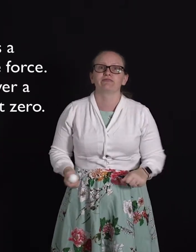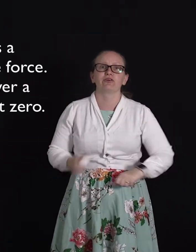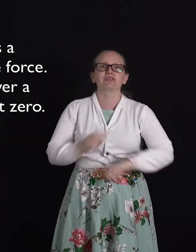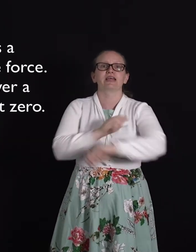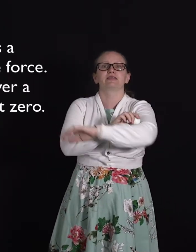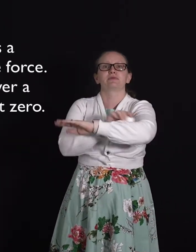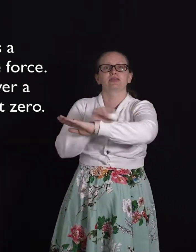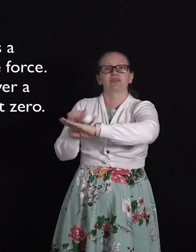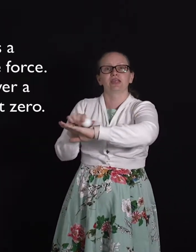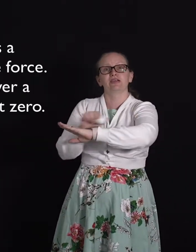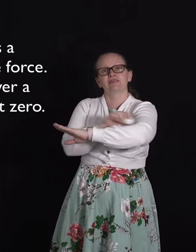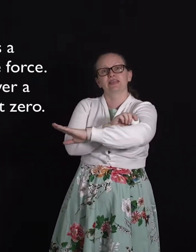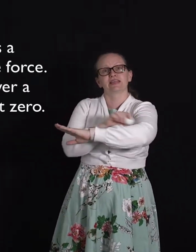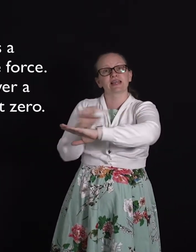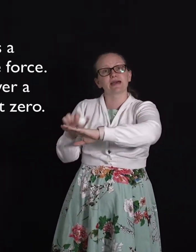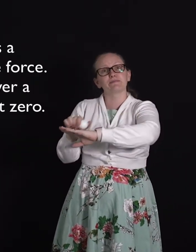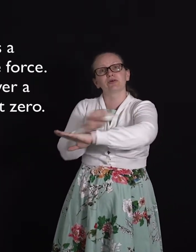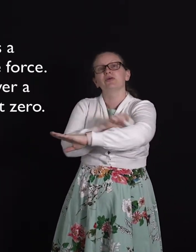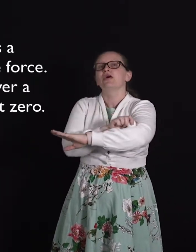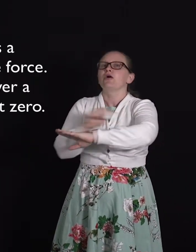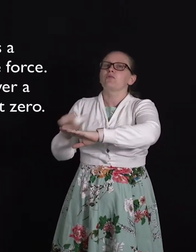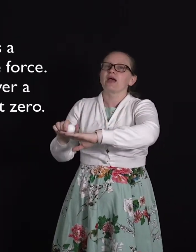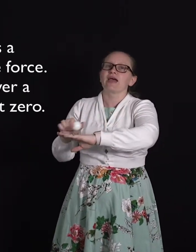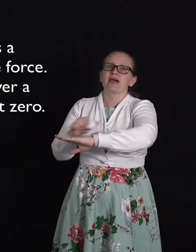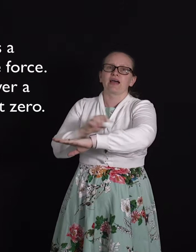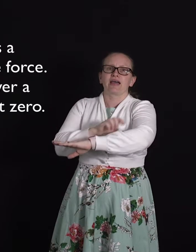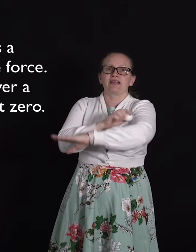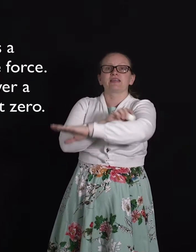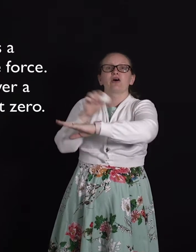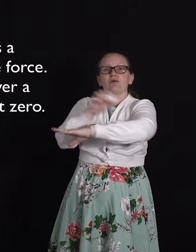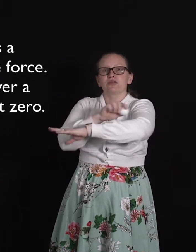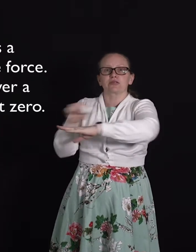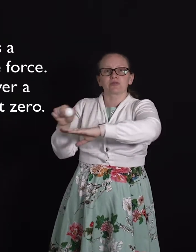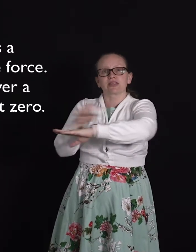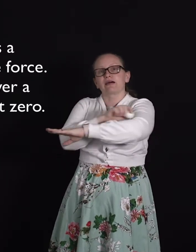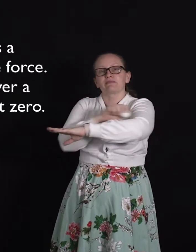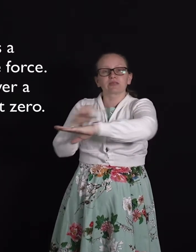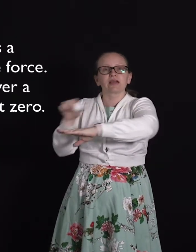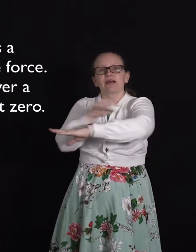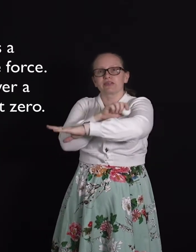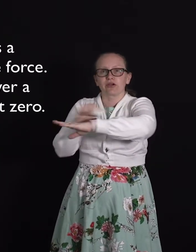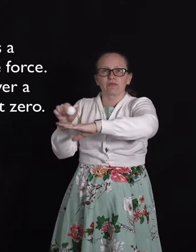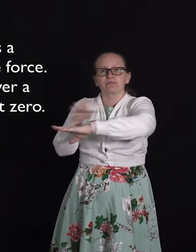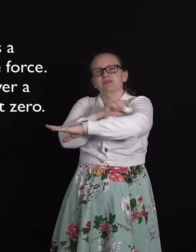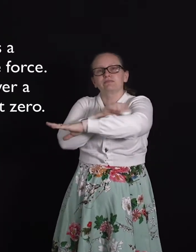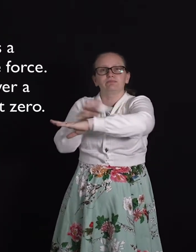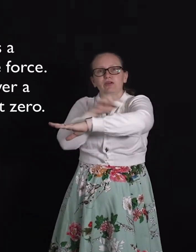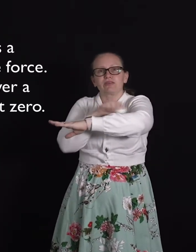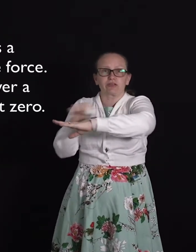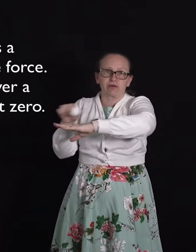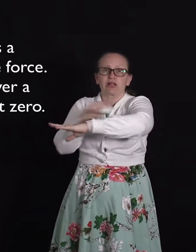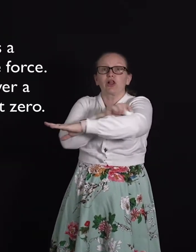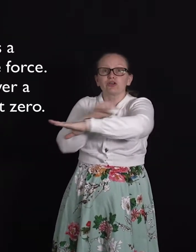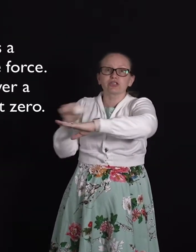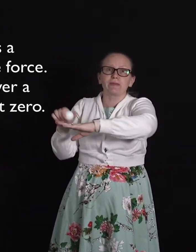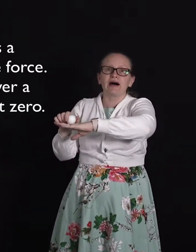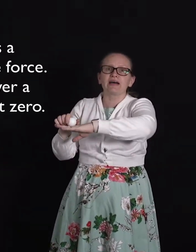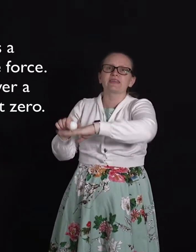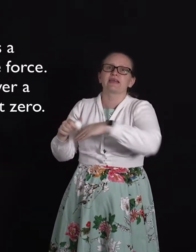force as we could think of an example where an object was undergoing moving through a closed path and